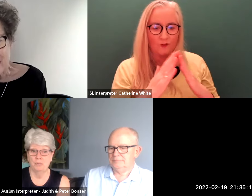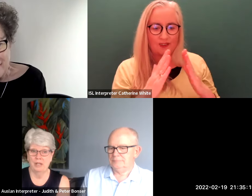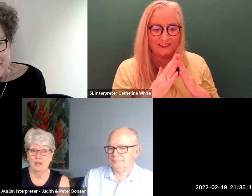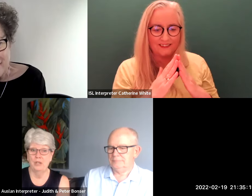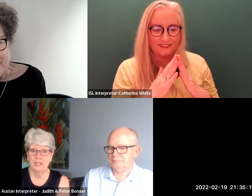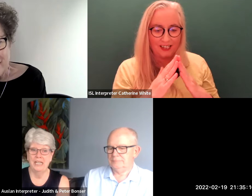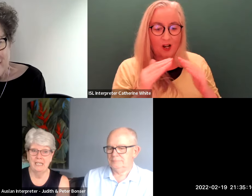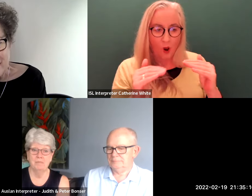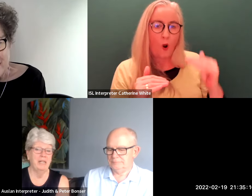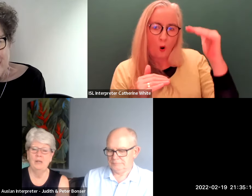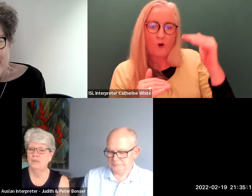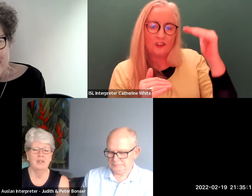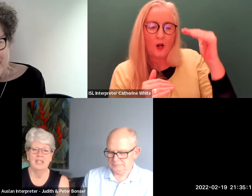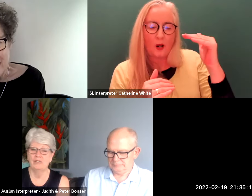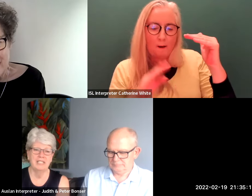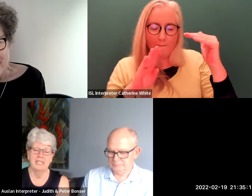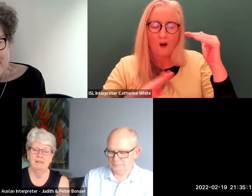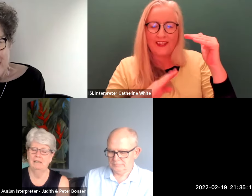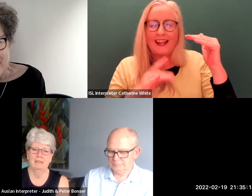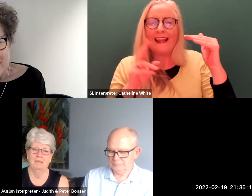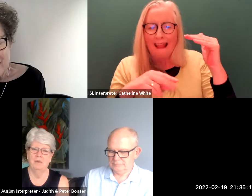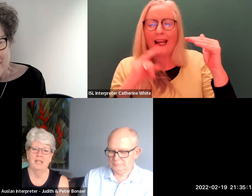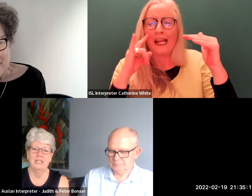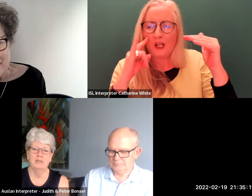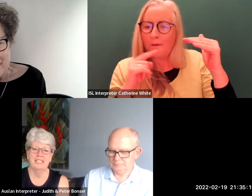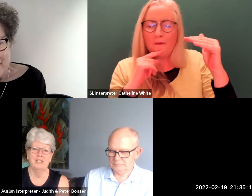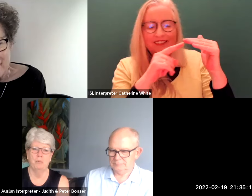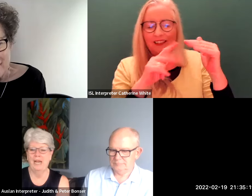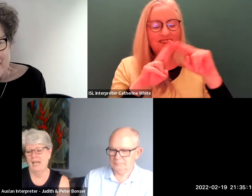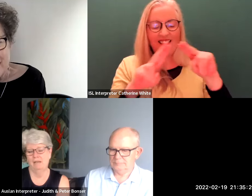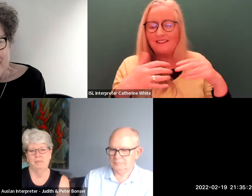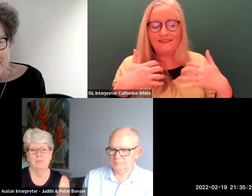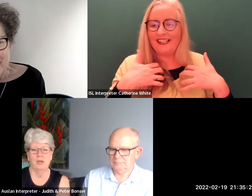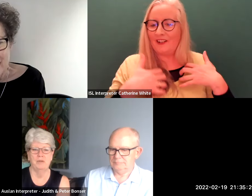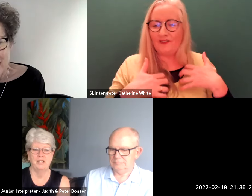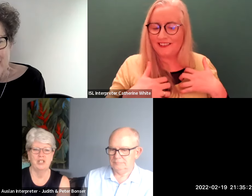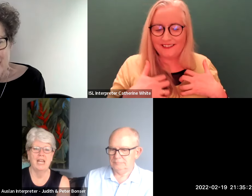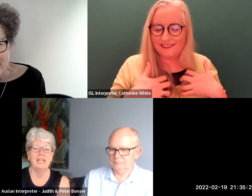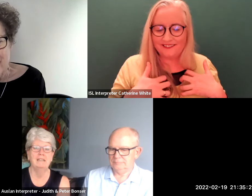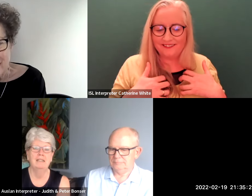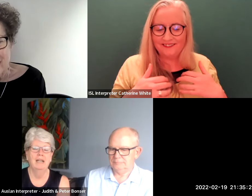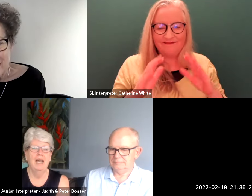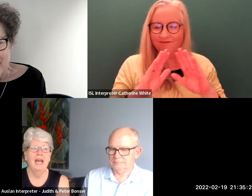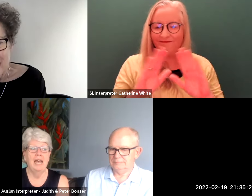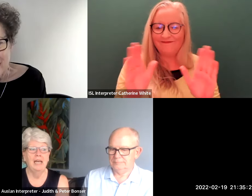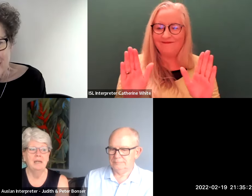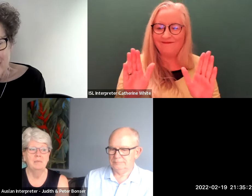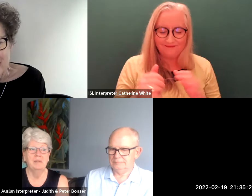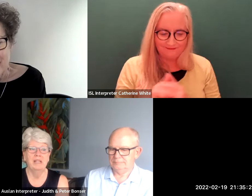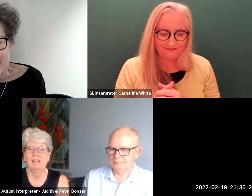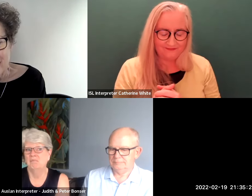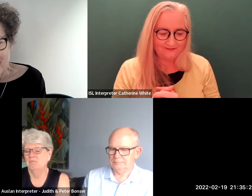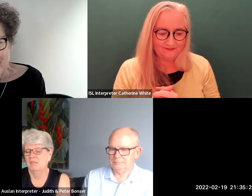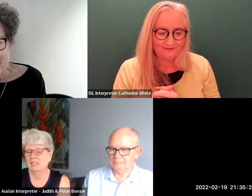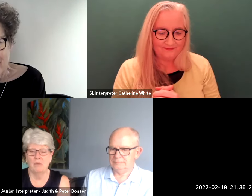much older brother who could hear but he was not interested with the little sister way down the bottom of the chain um